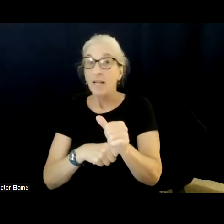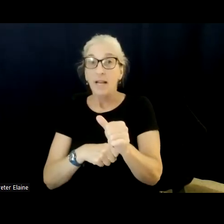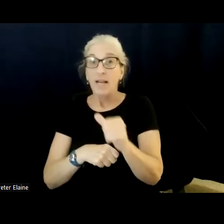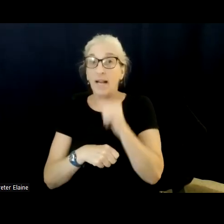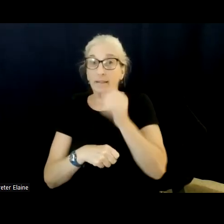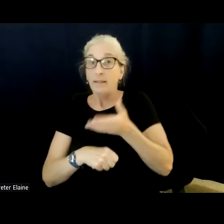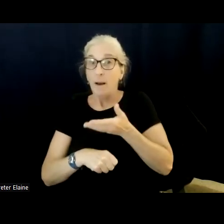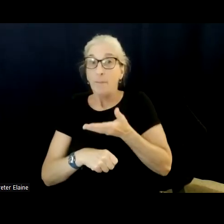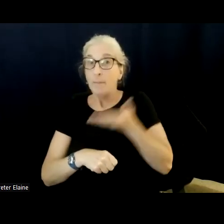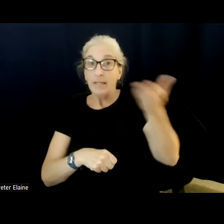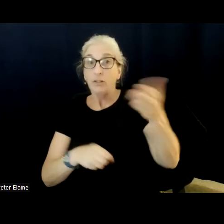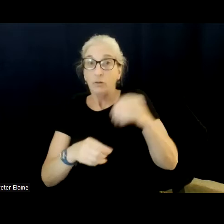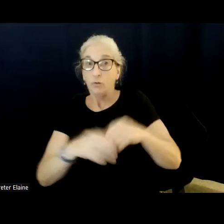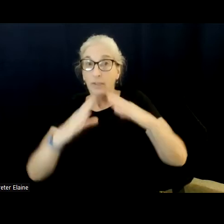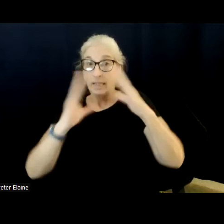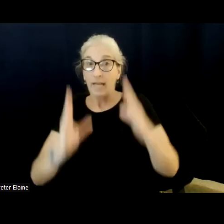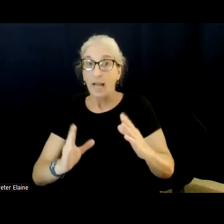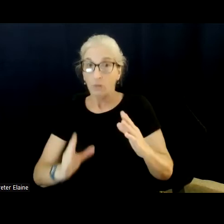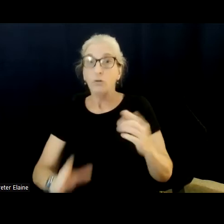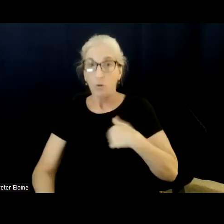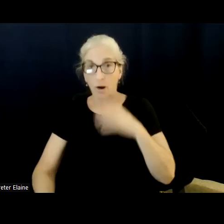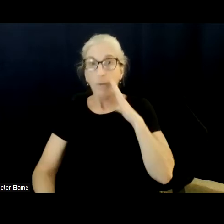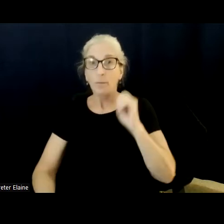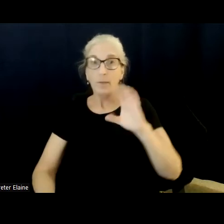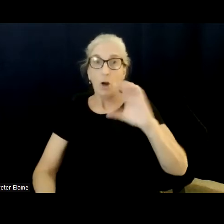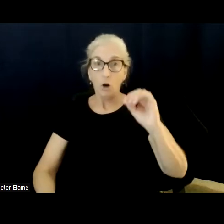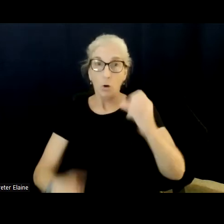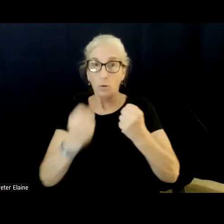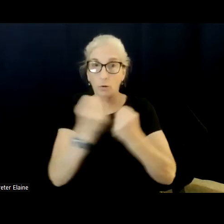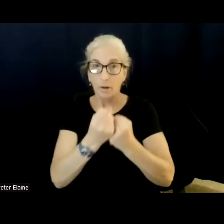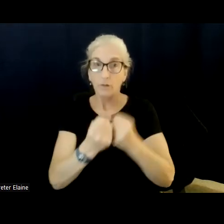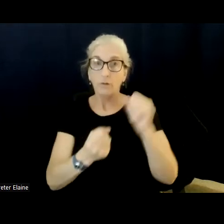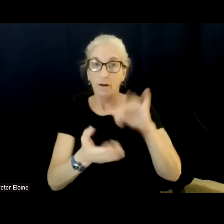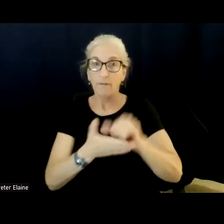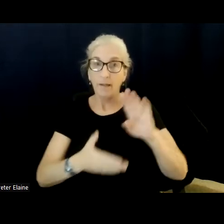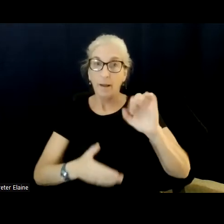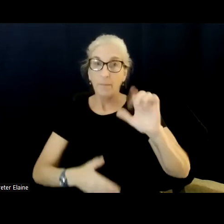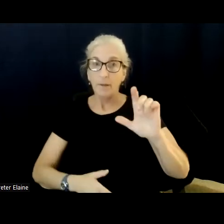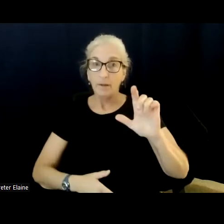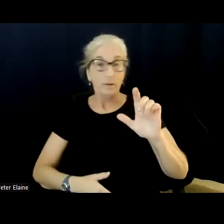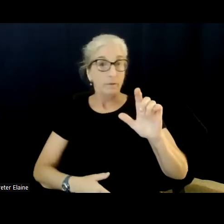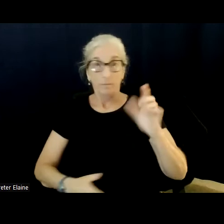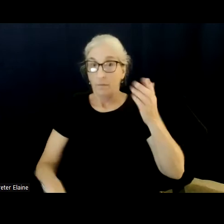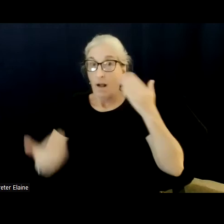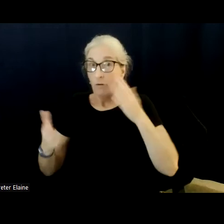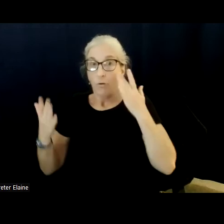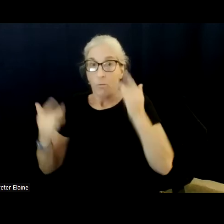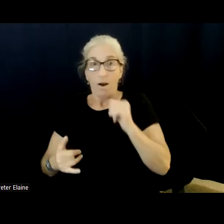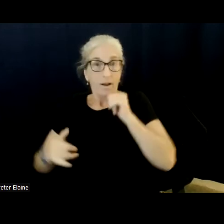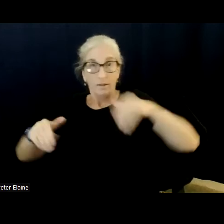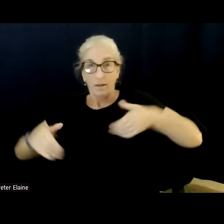house yet, or also I'd be a co-sponsor of it. We need to look and find out why it hasn't been, but maybe I can lead that right away.